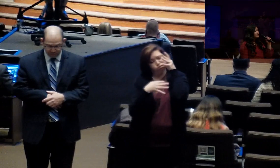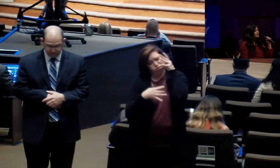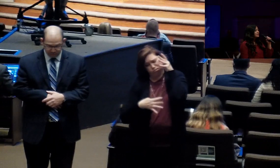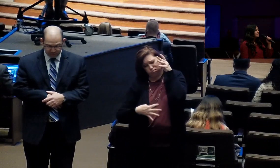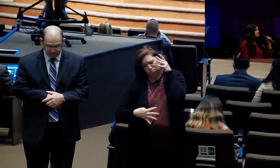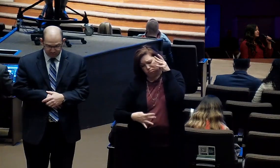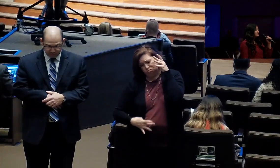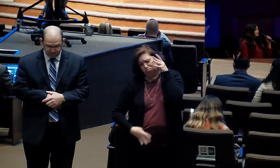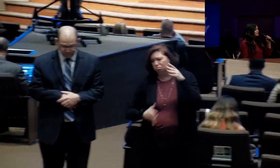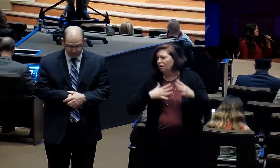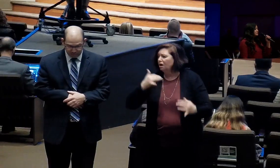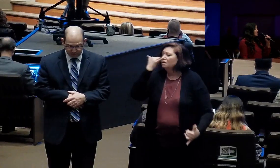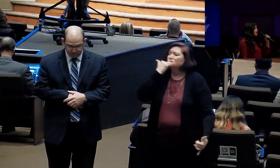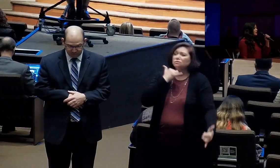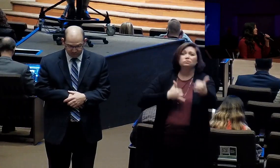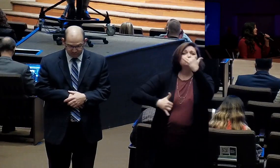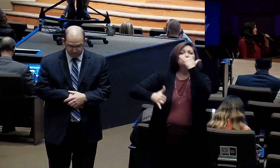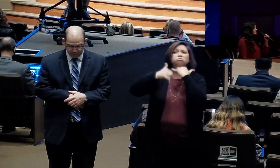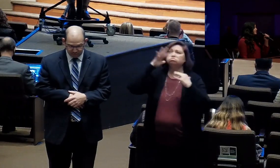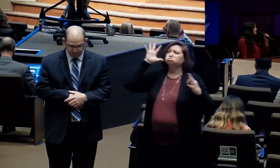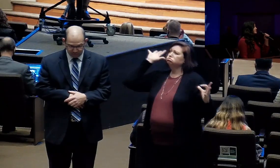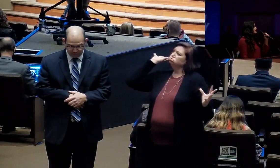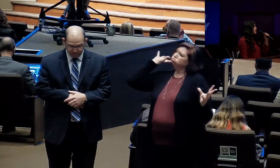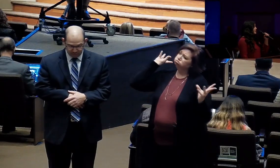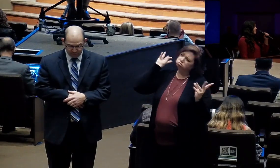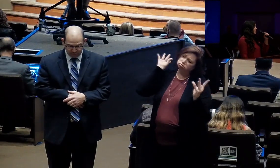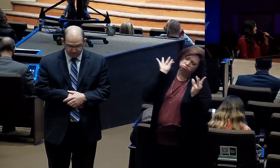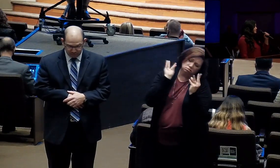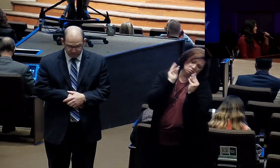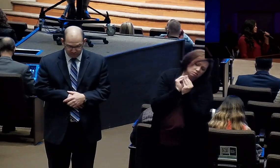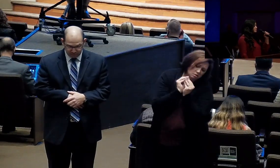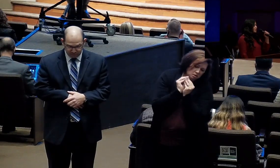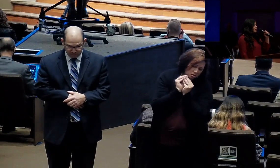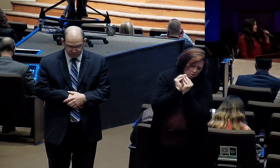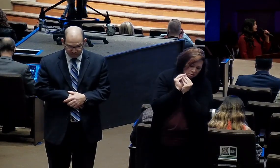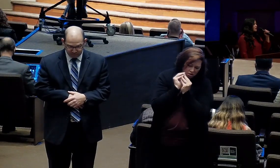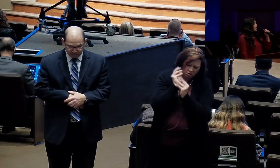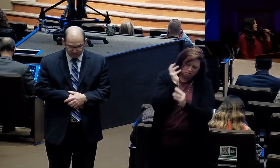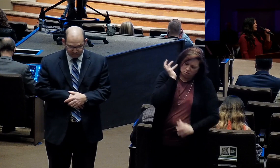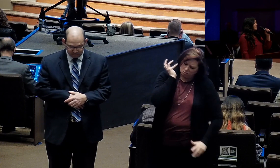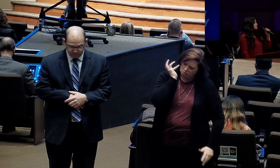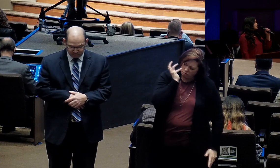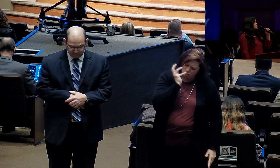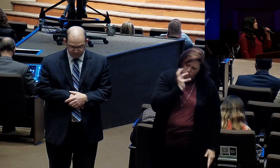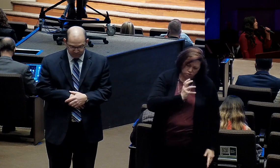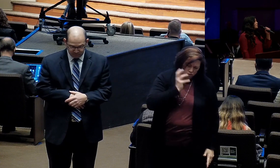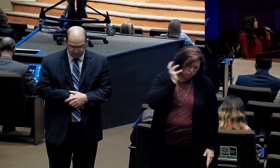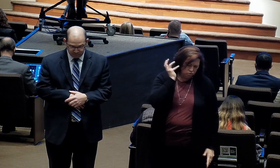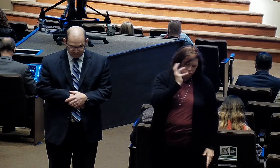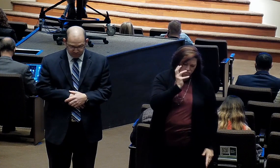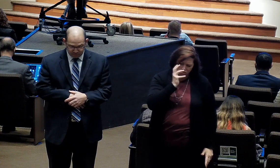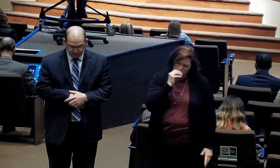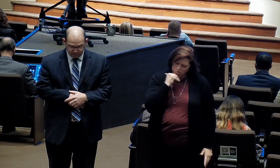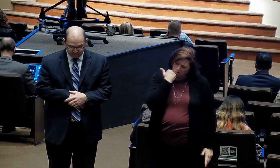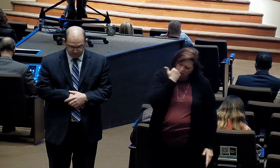of everything that I've done wrong. I'm so ashamed.